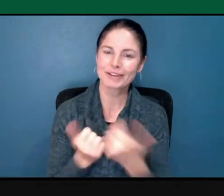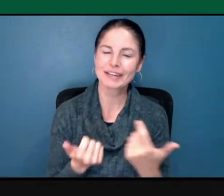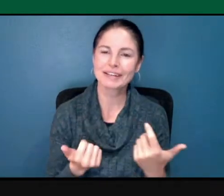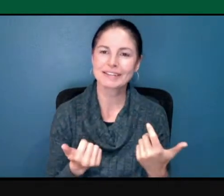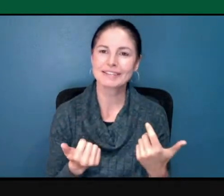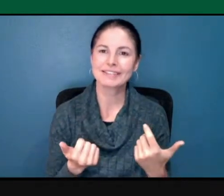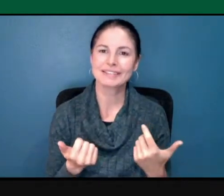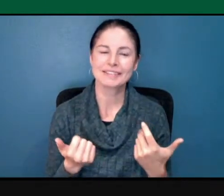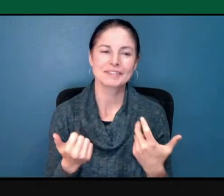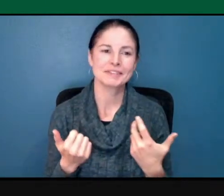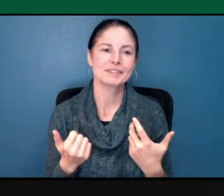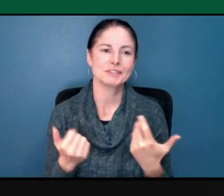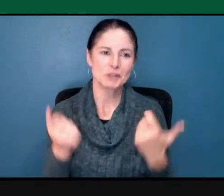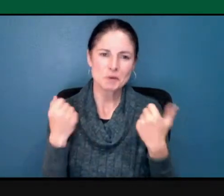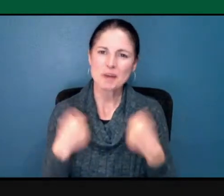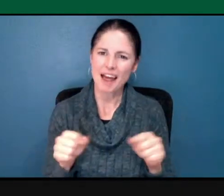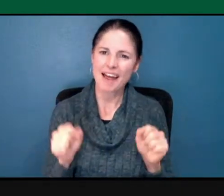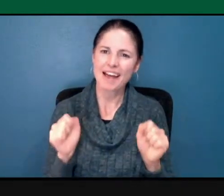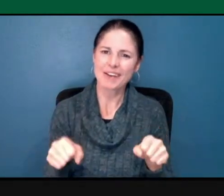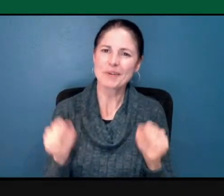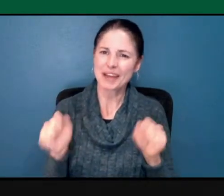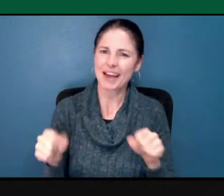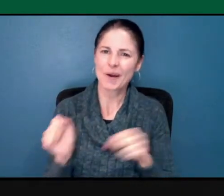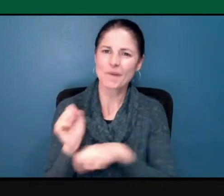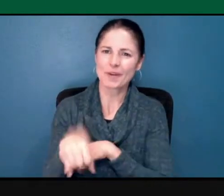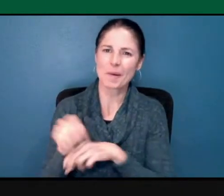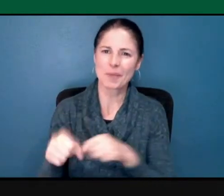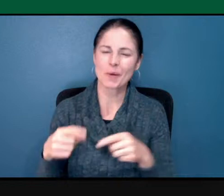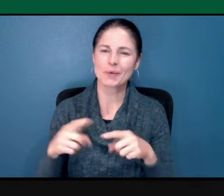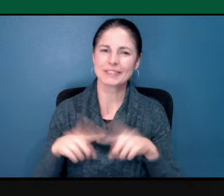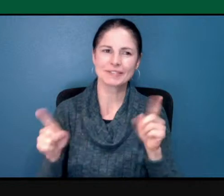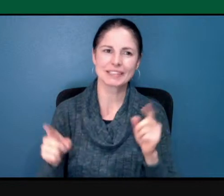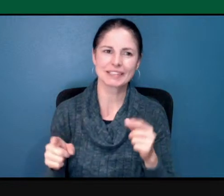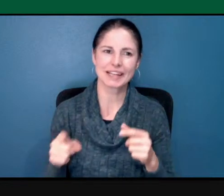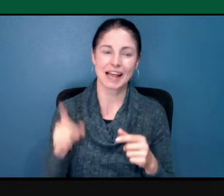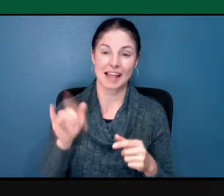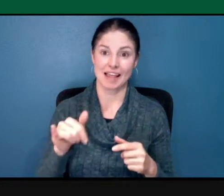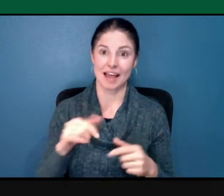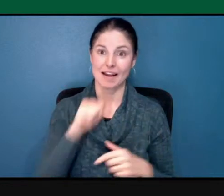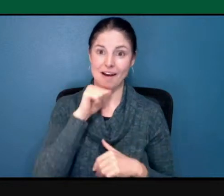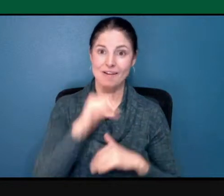of those. And I'd like to hear more about being uncomfortable because that's really important too.